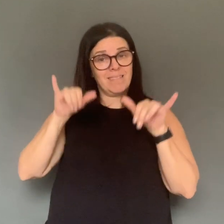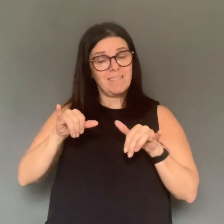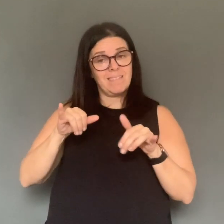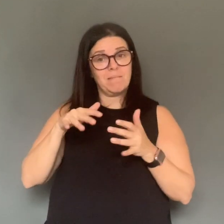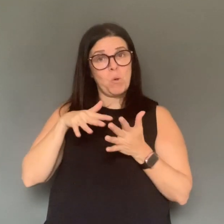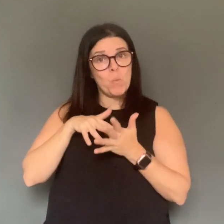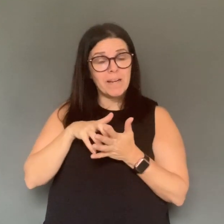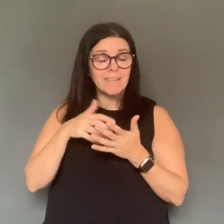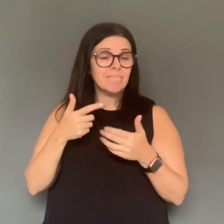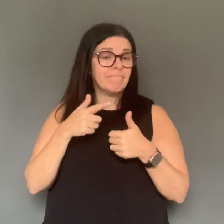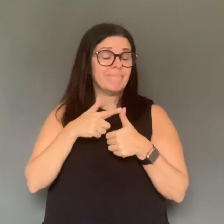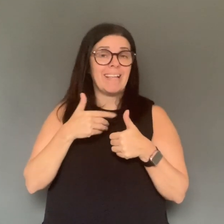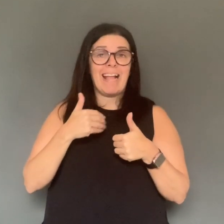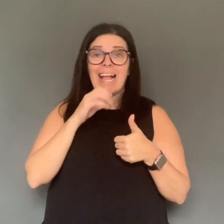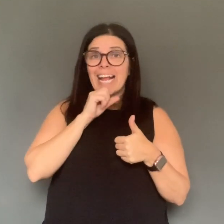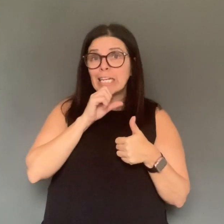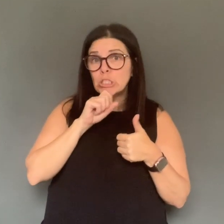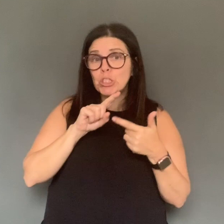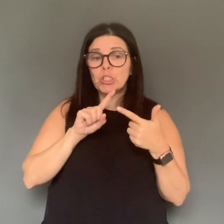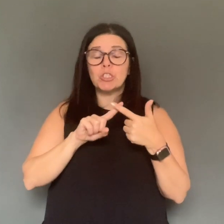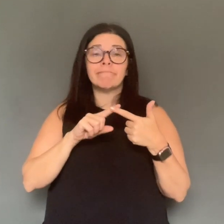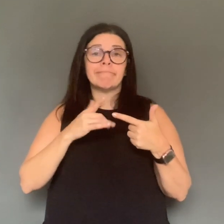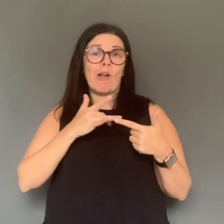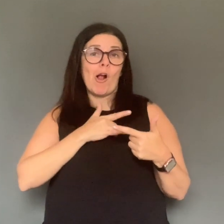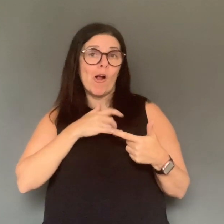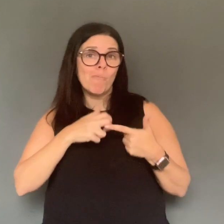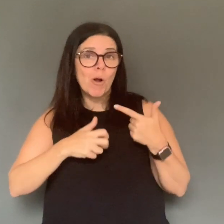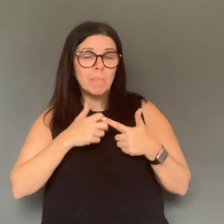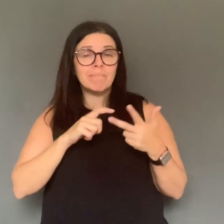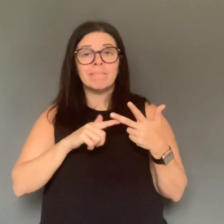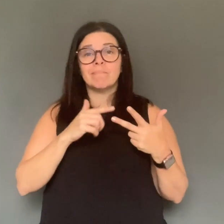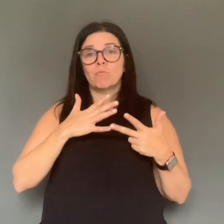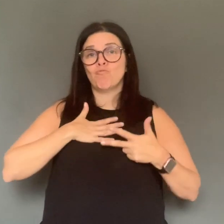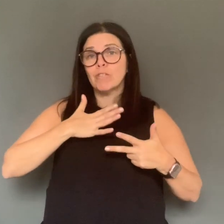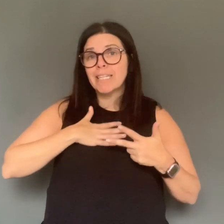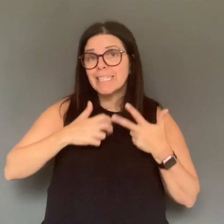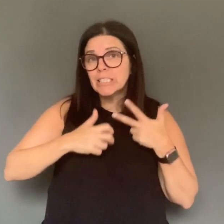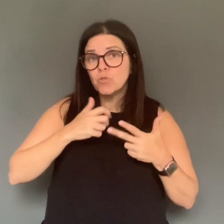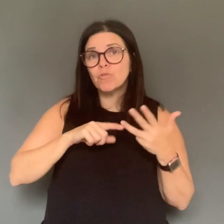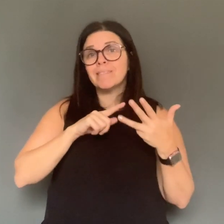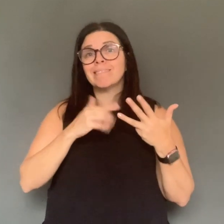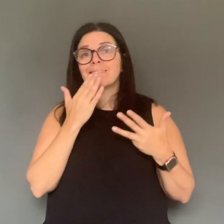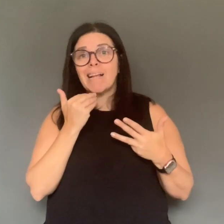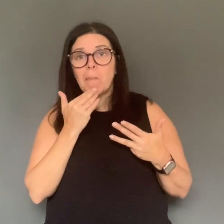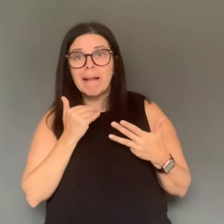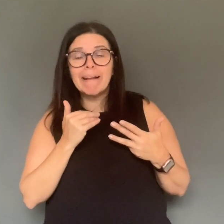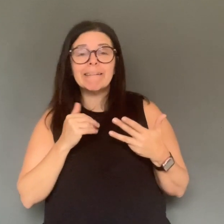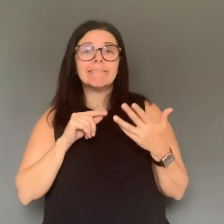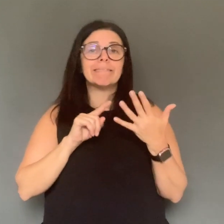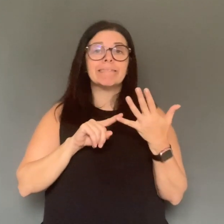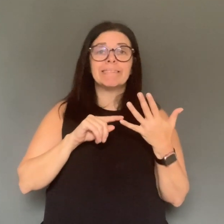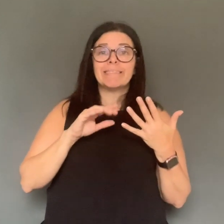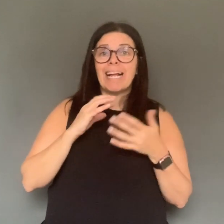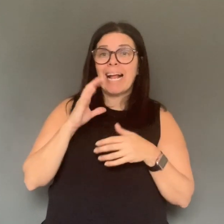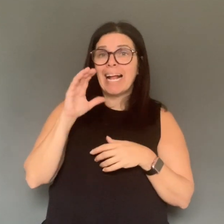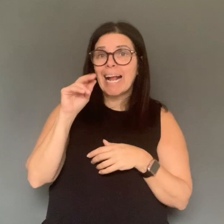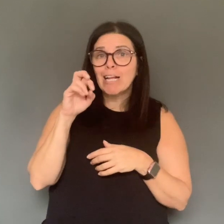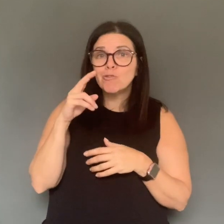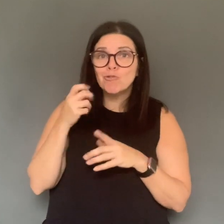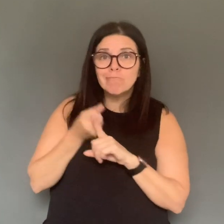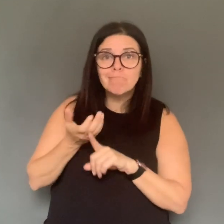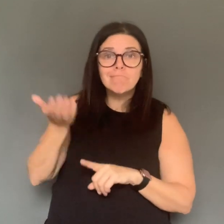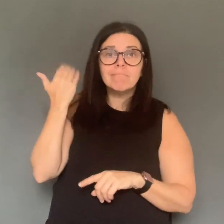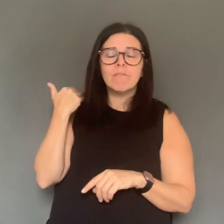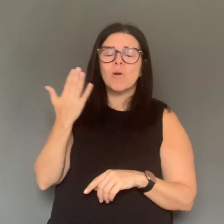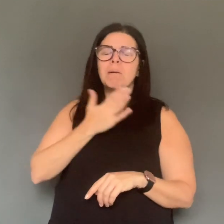diabetes, cancers, etc. Please do not go outside at all. Have someone bring your groceries and essentials and